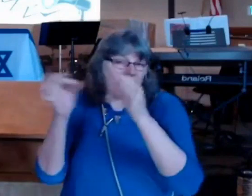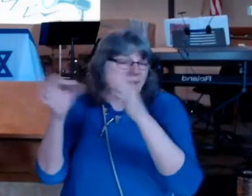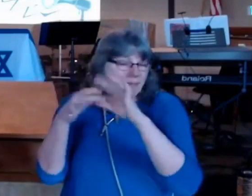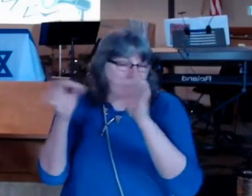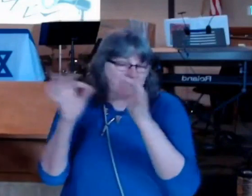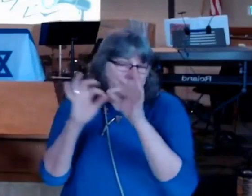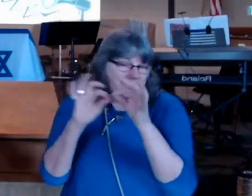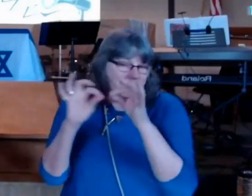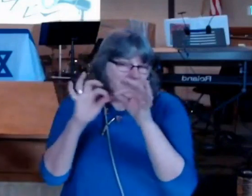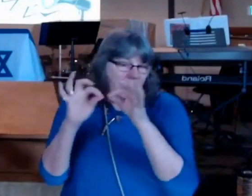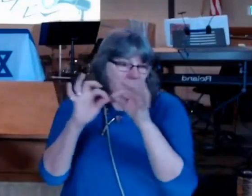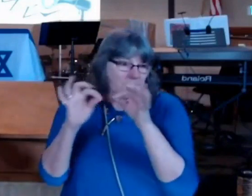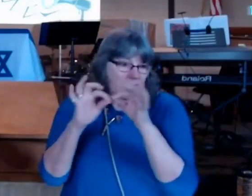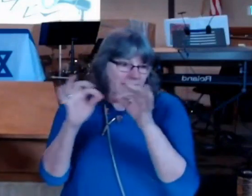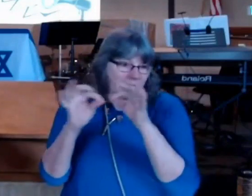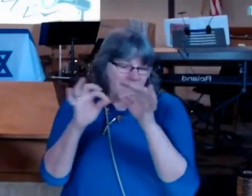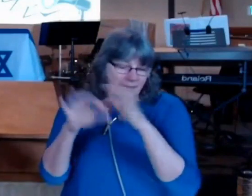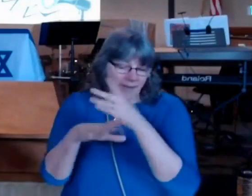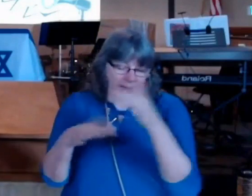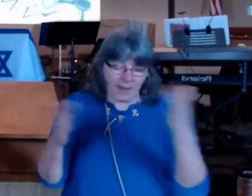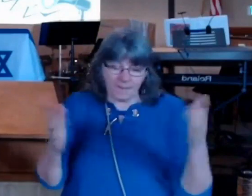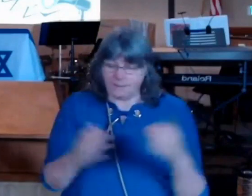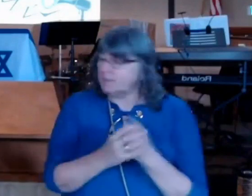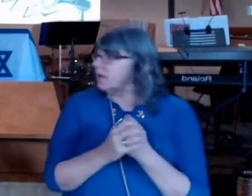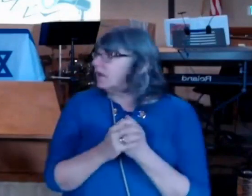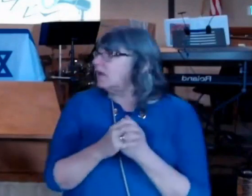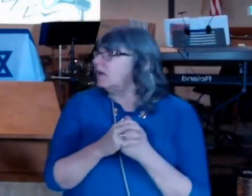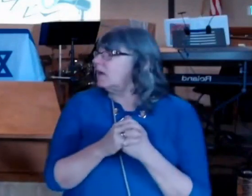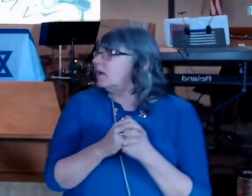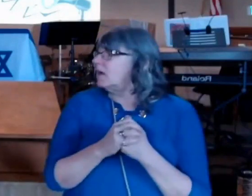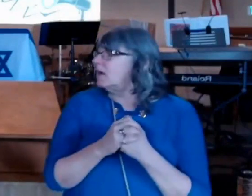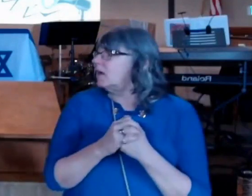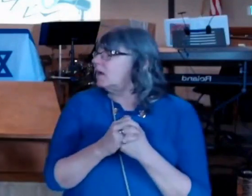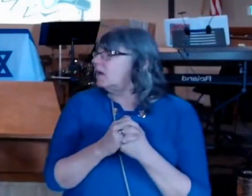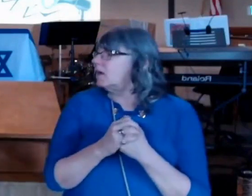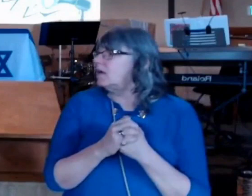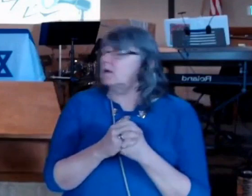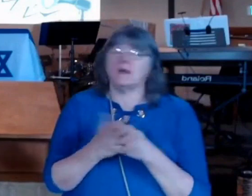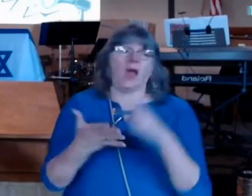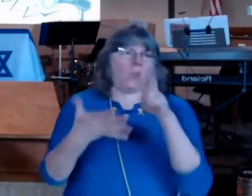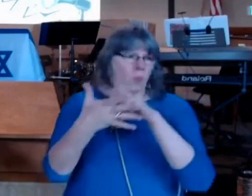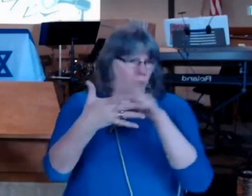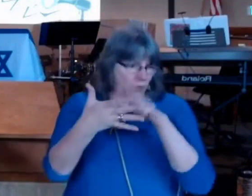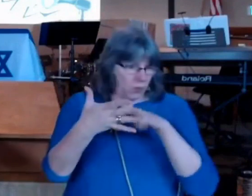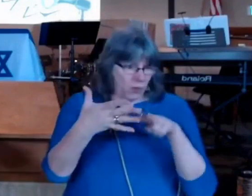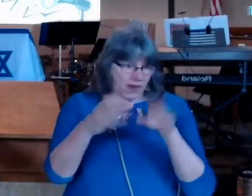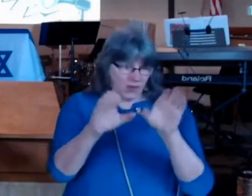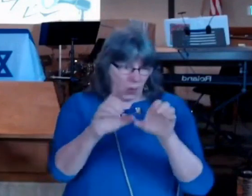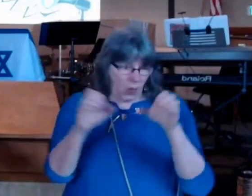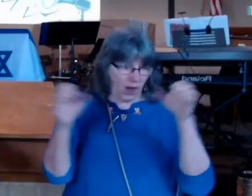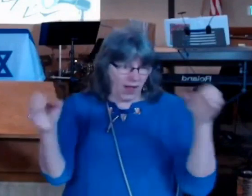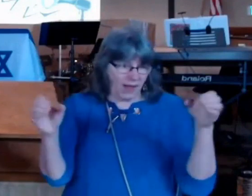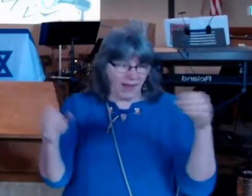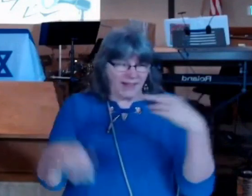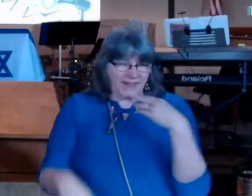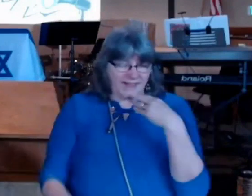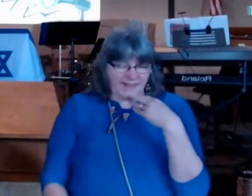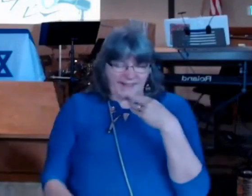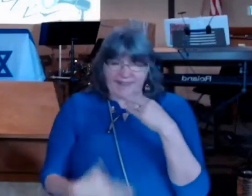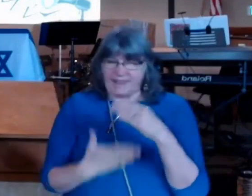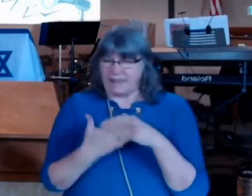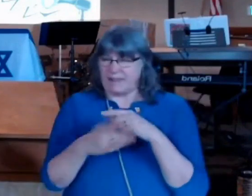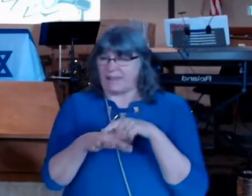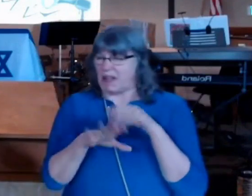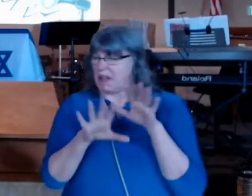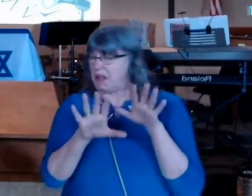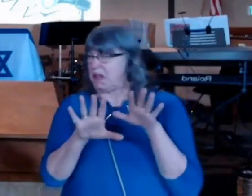into what it means but you know, we read the text of Torah and sometimes